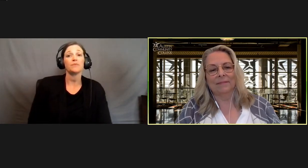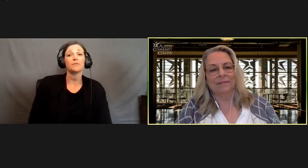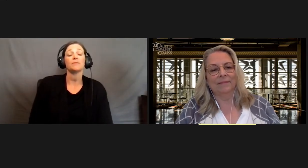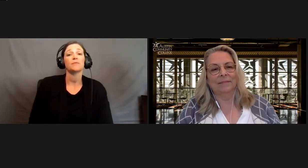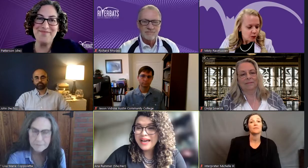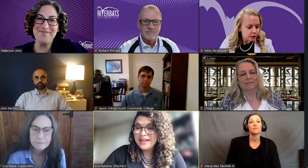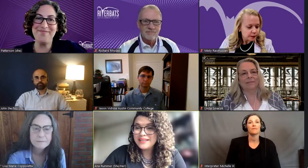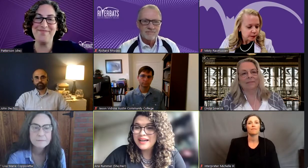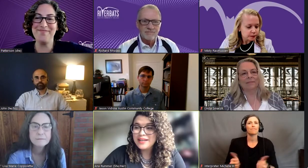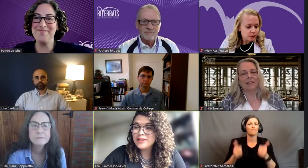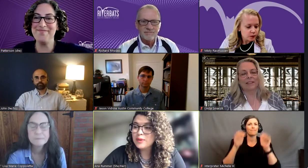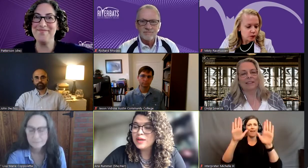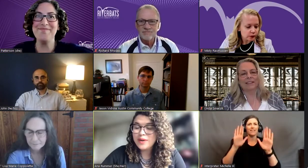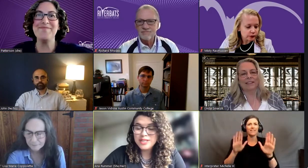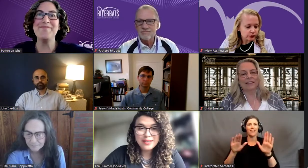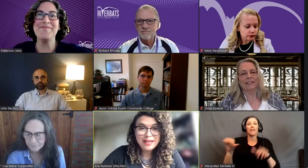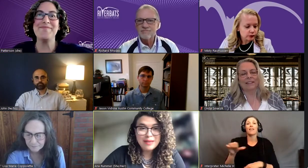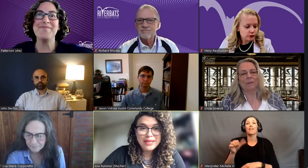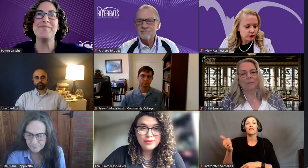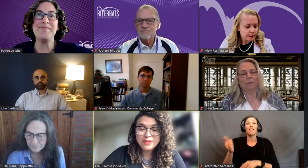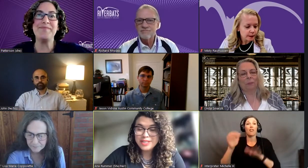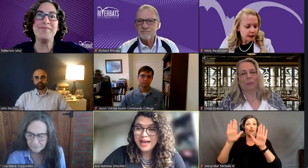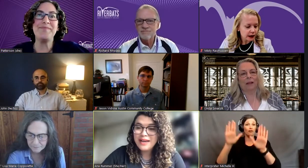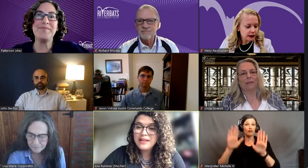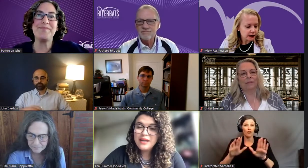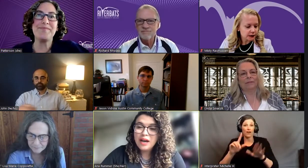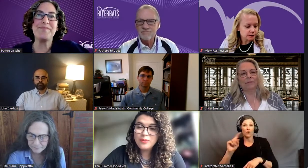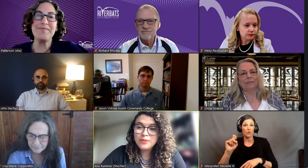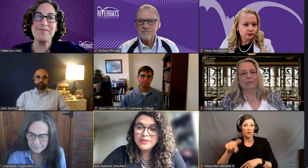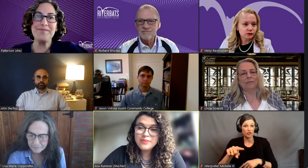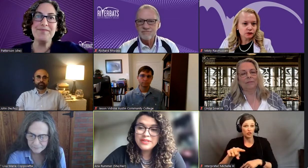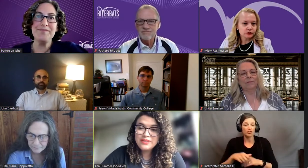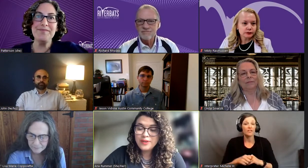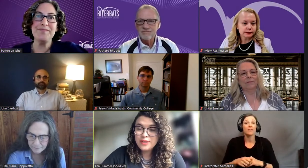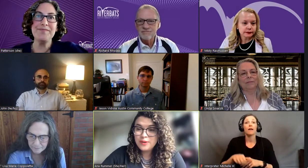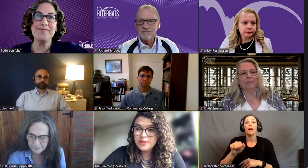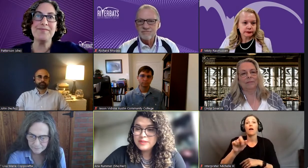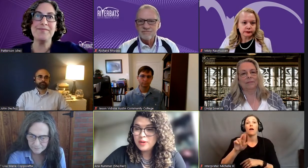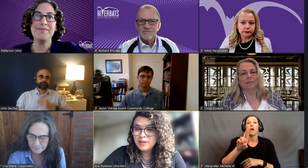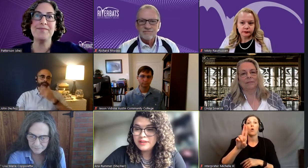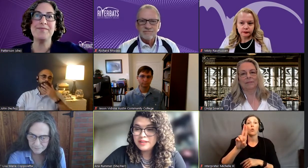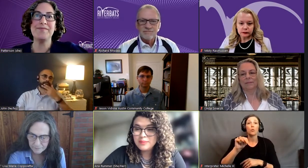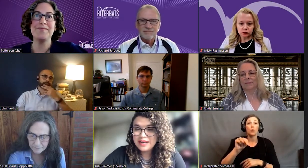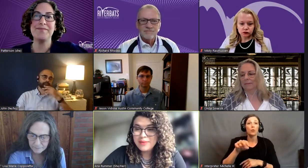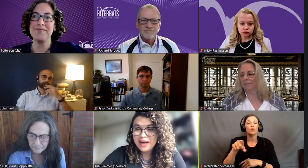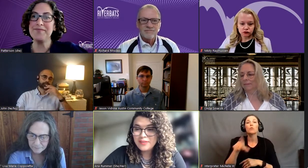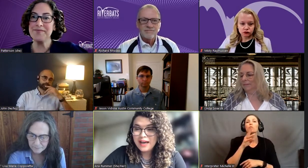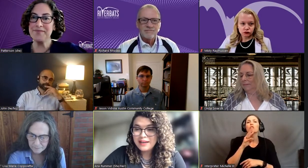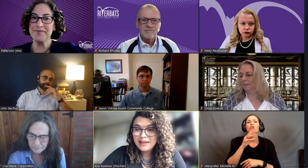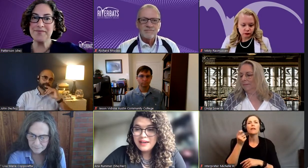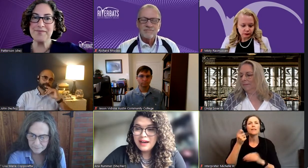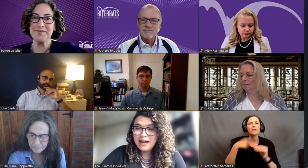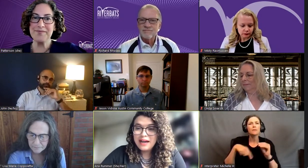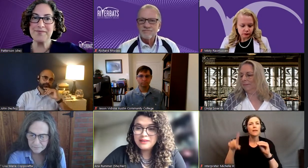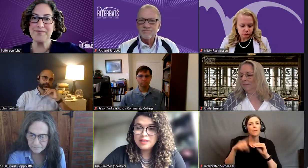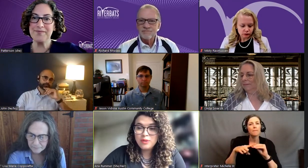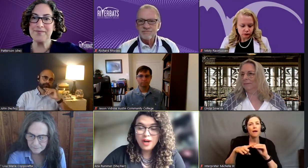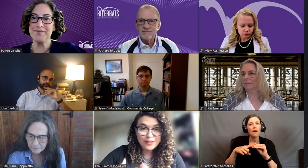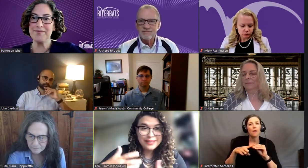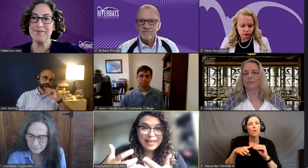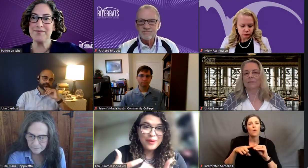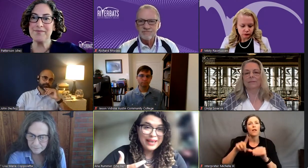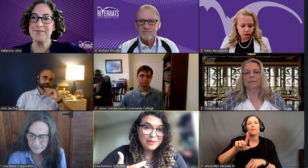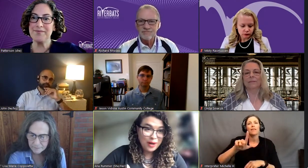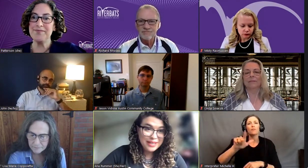Excellent. We had another great question come in through the chat. Arun, this one's for you. You spoke a little bit about that liberal